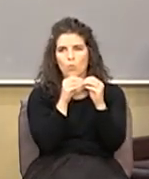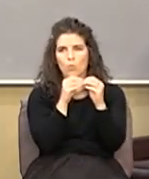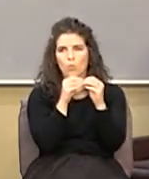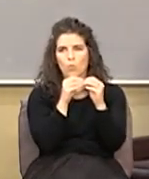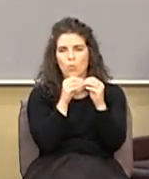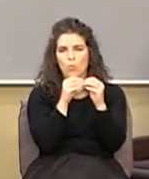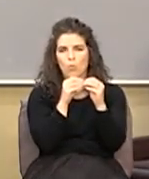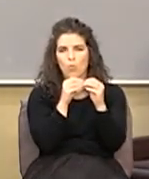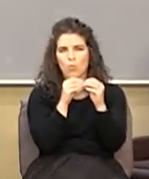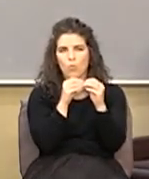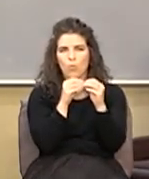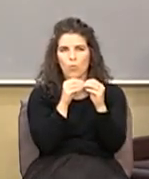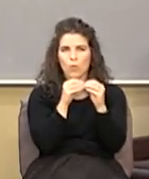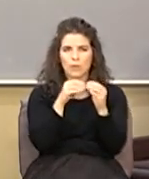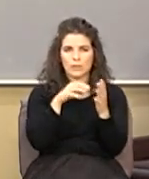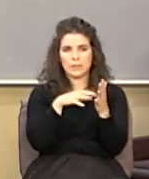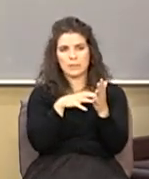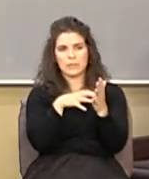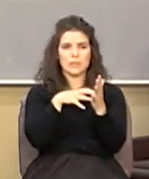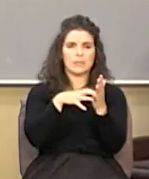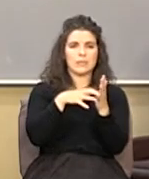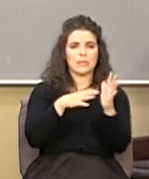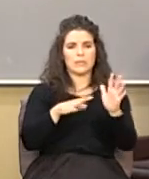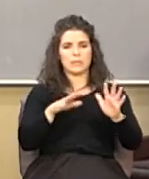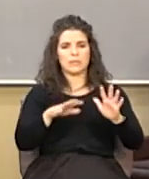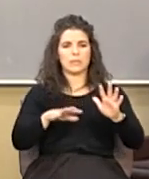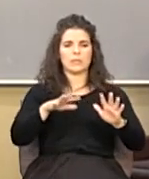eggshell situations to walk on in the culture